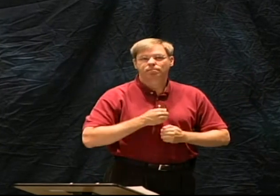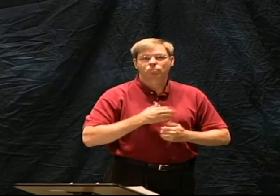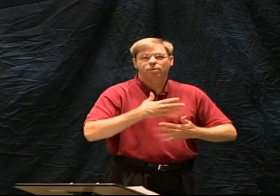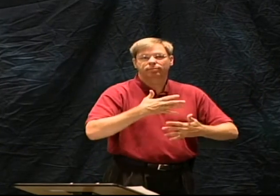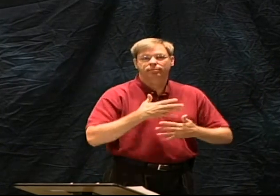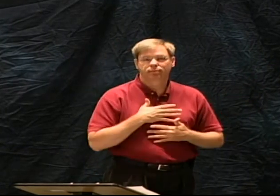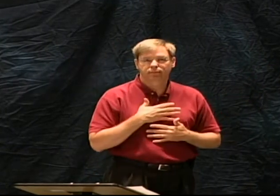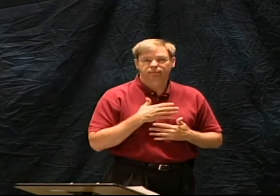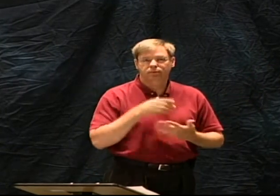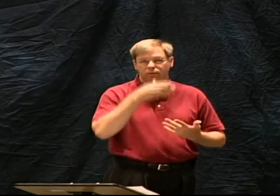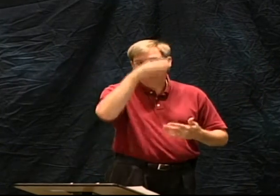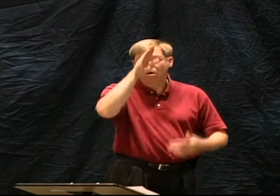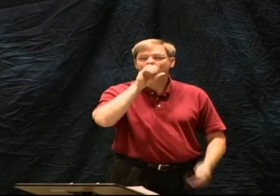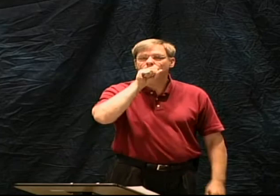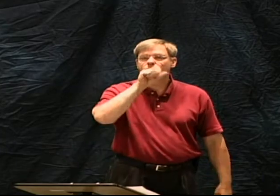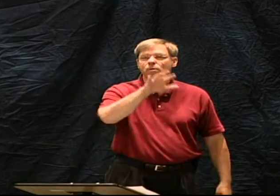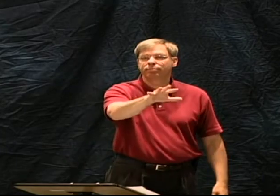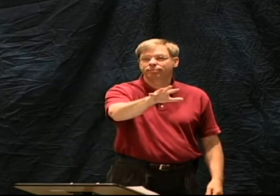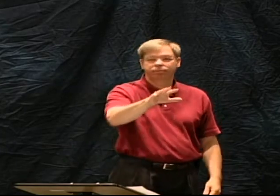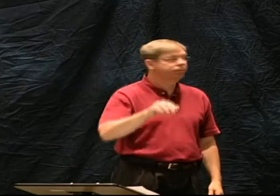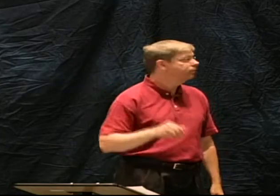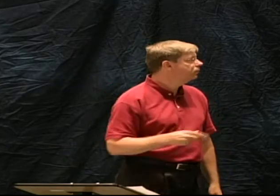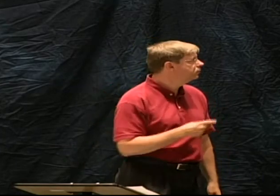Scripture is God-breathed.